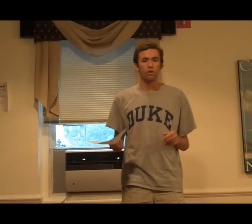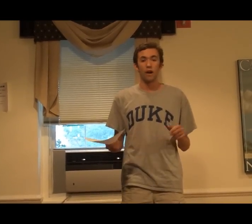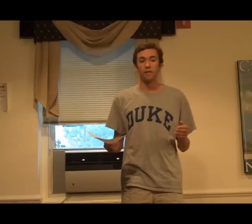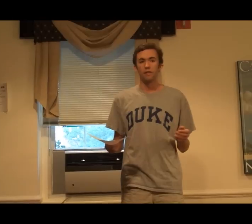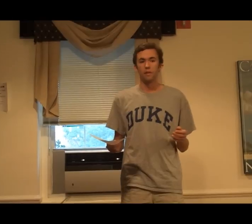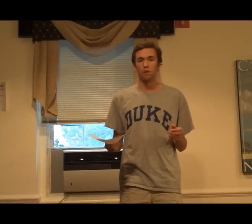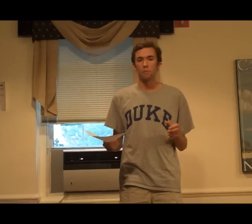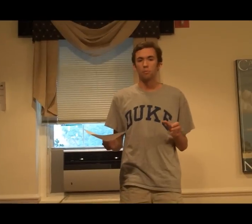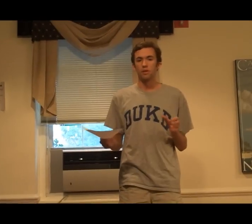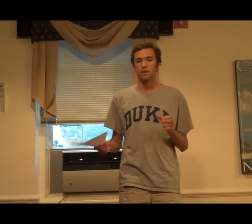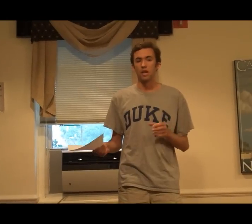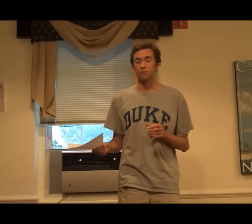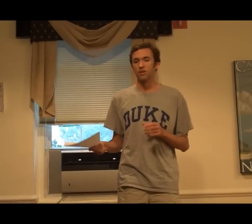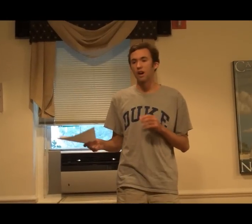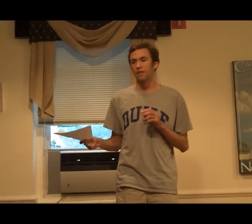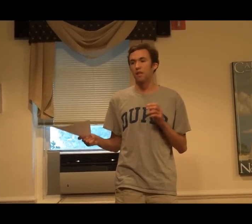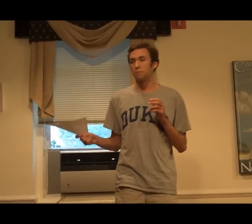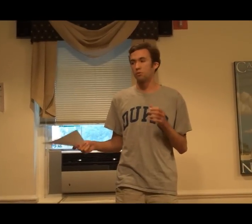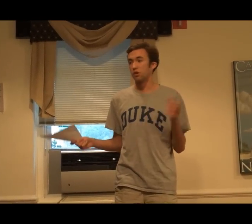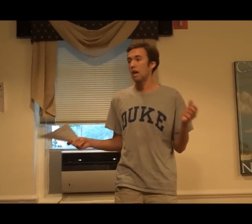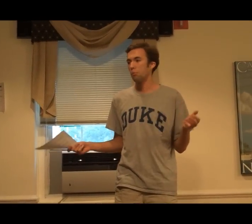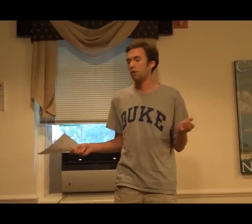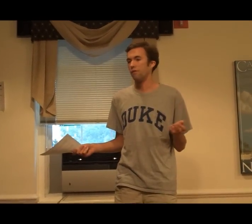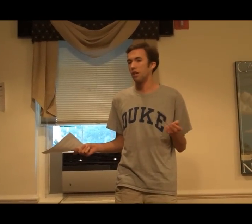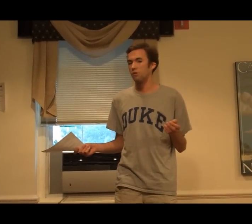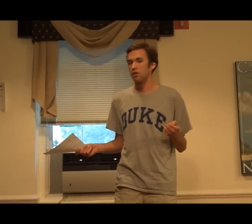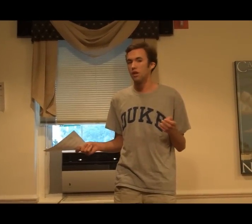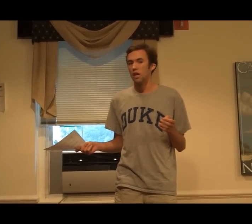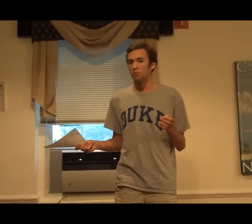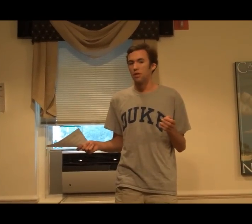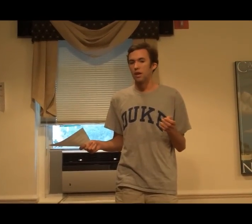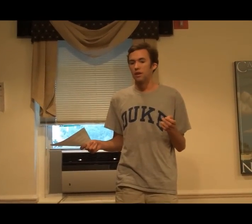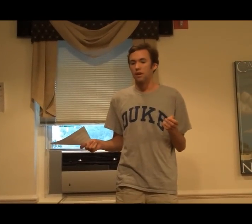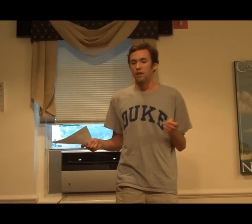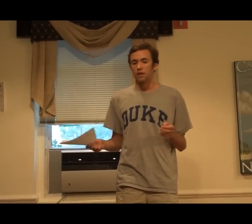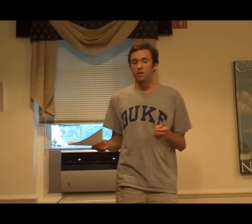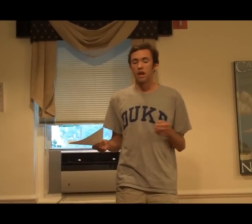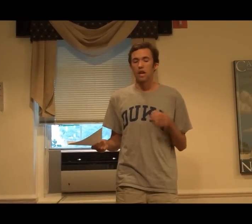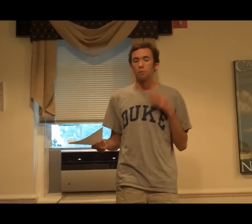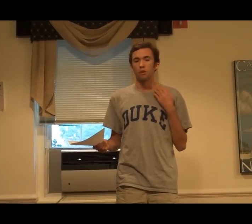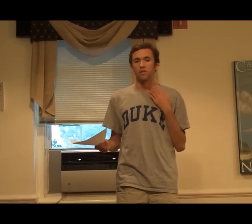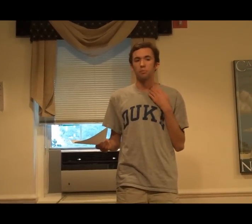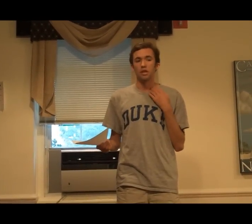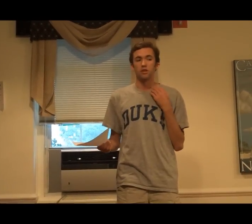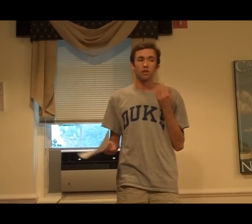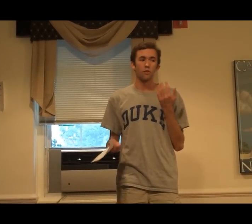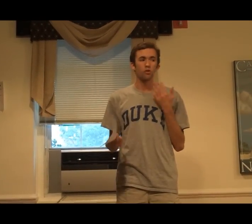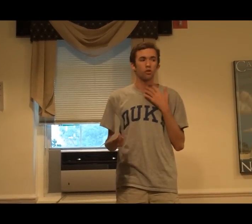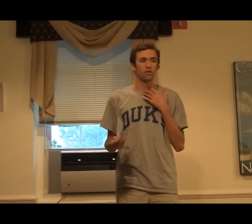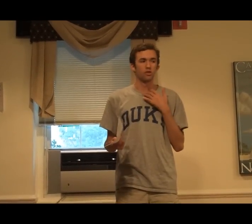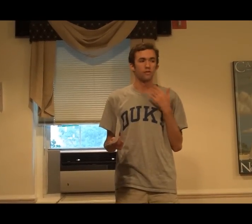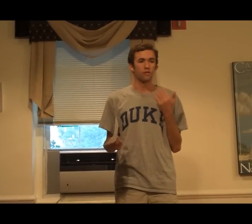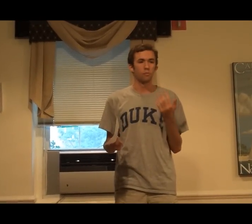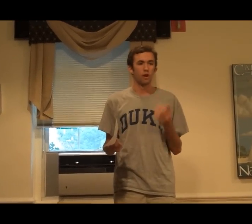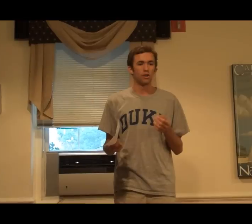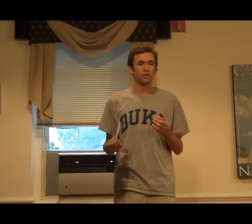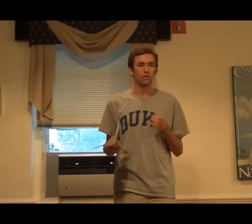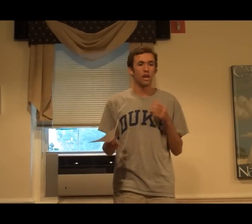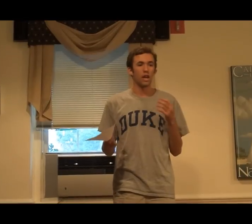thought that the problem with the study was not that apes weren't capable of language, but that they're not capable of speech. Their vocal cords are different from ours, so they can't